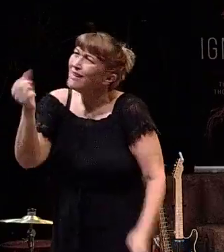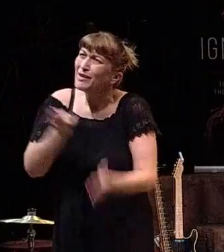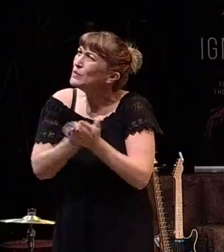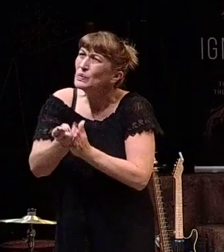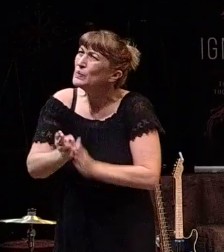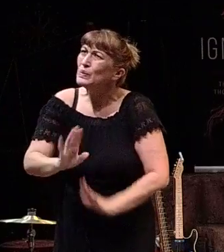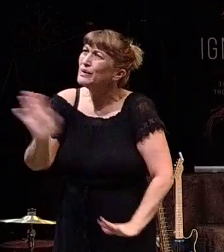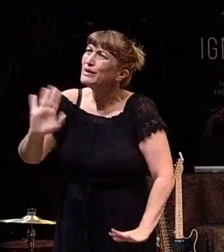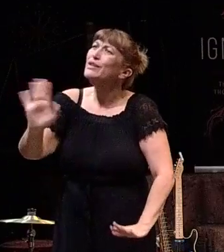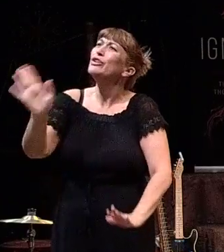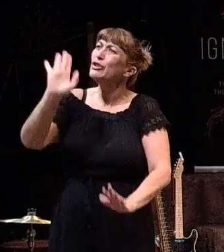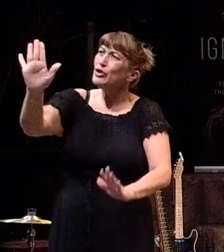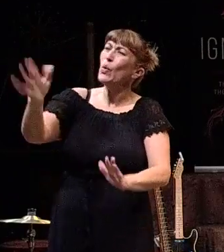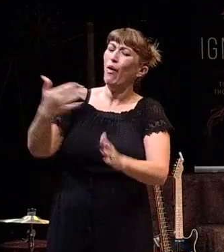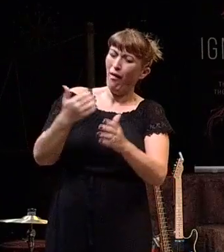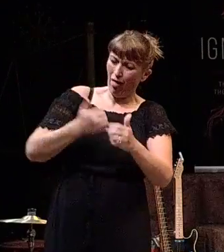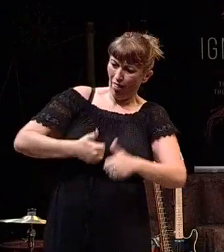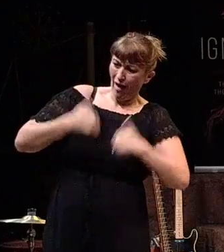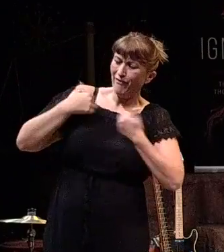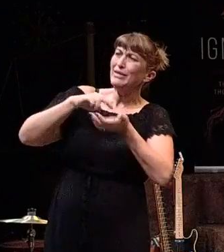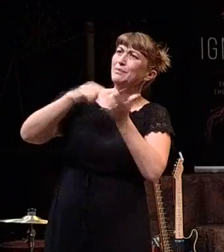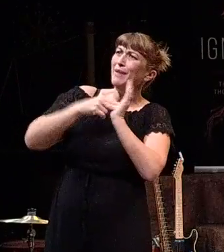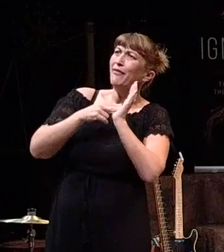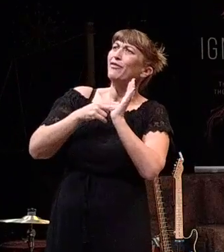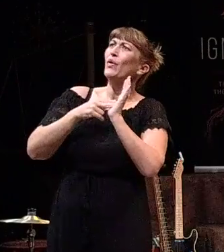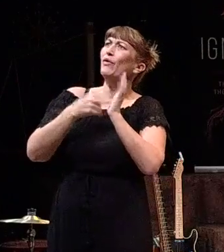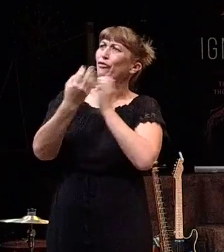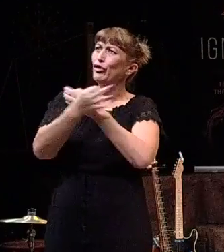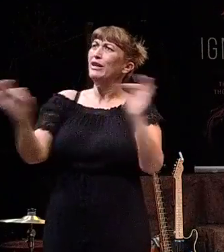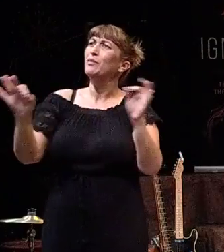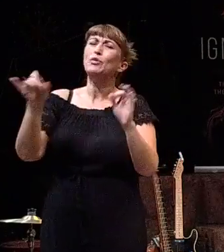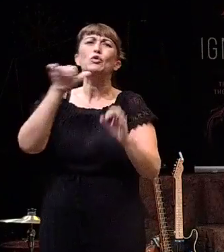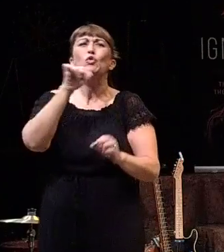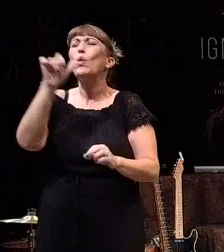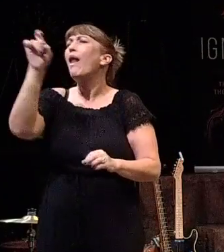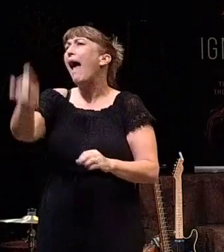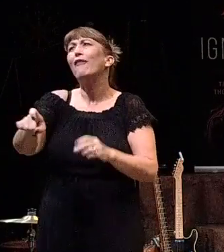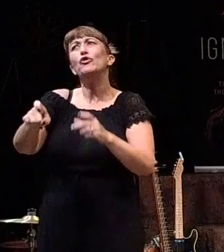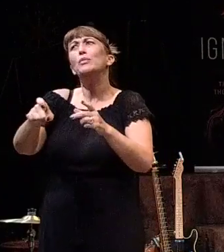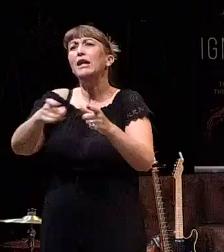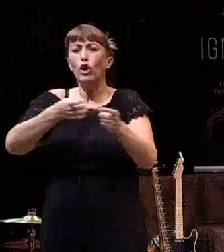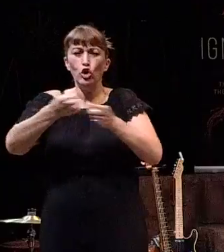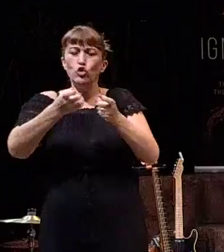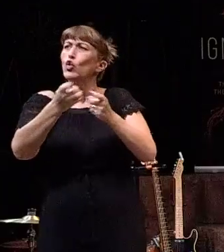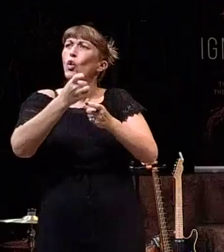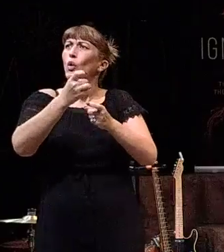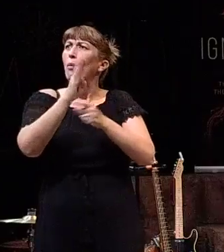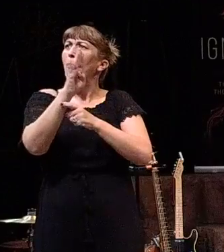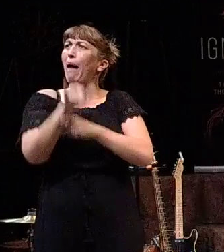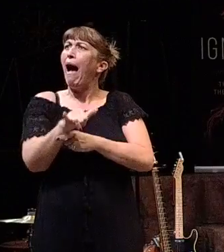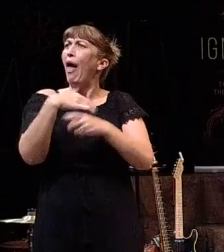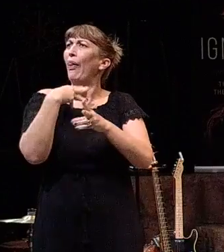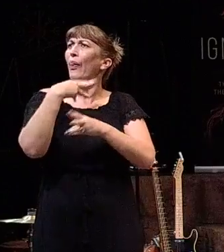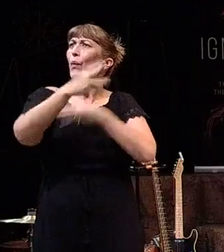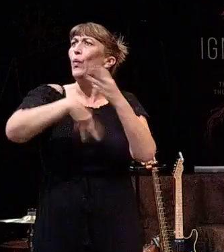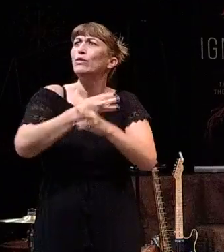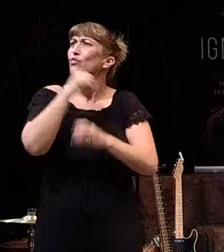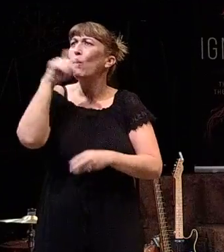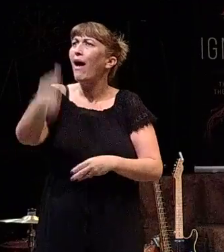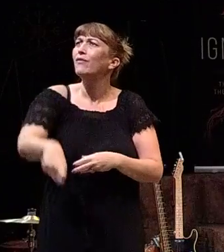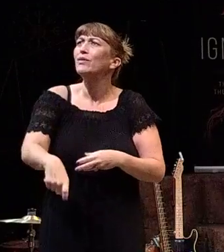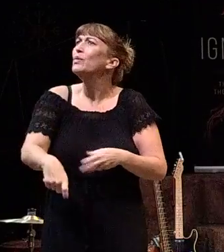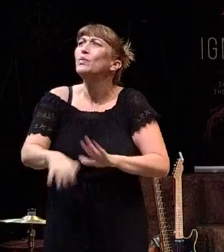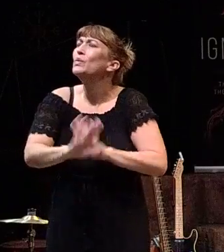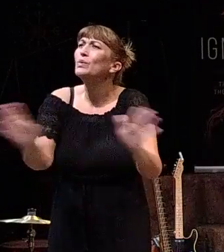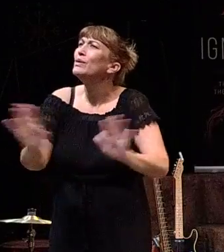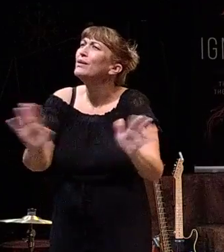what your life is surrendered to. You don't have to be controlled by everything that's going on around you because stuff